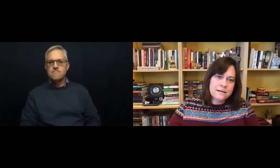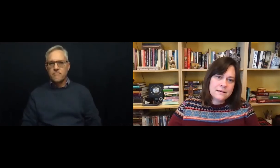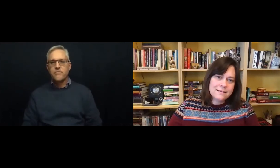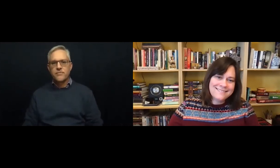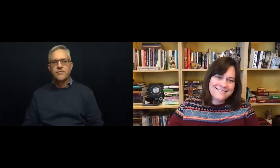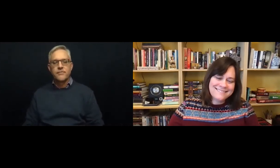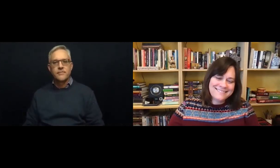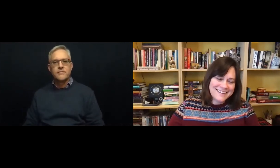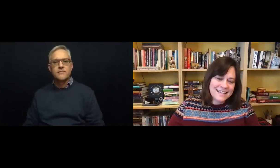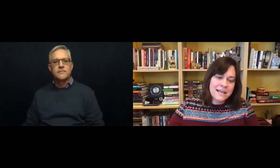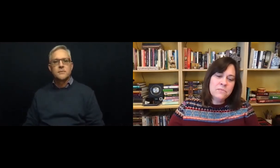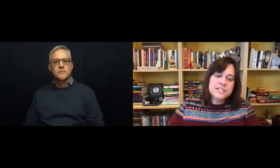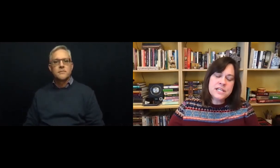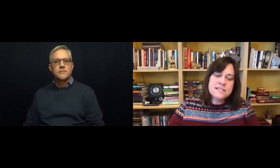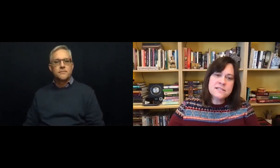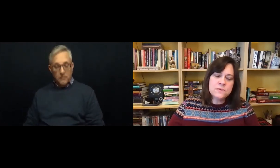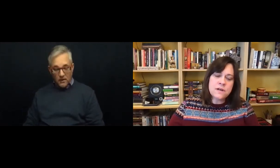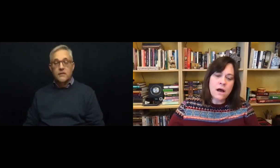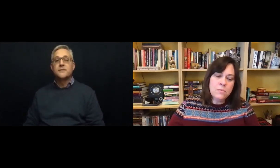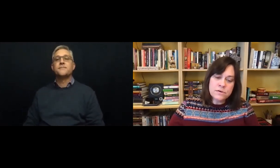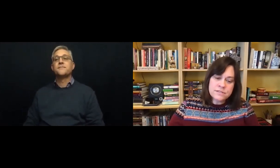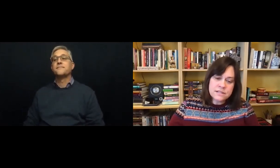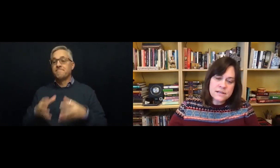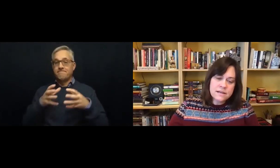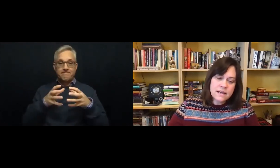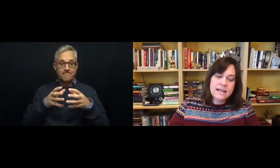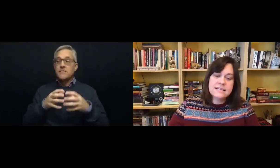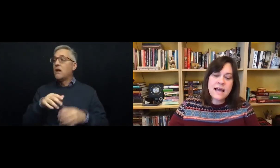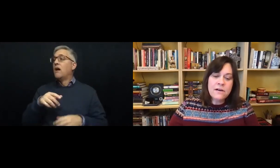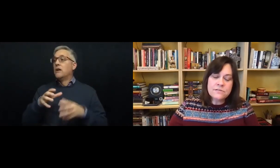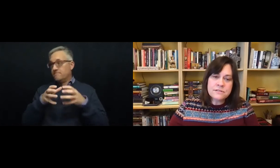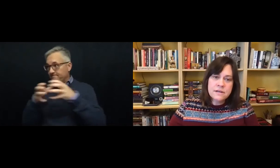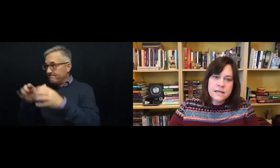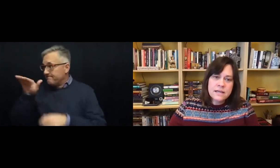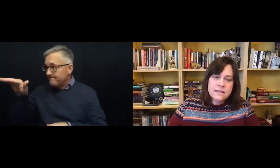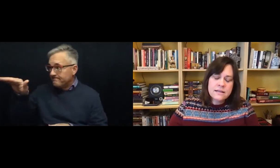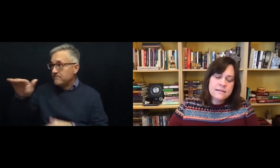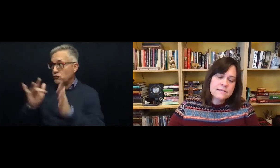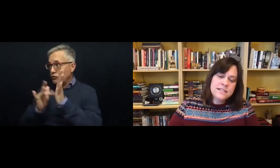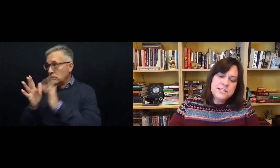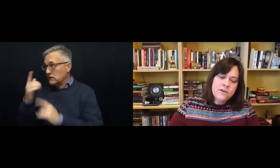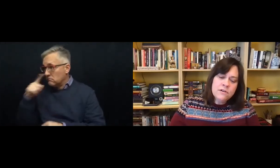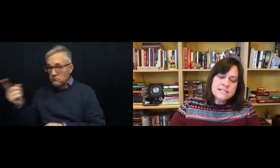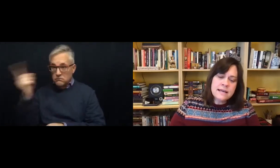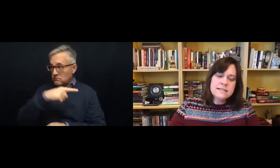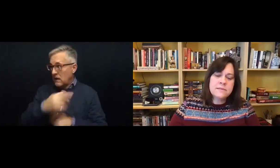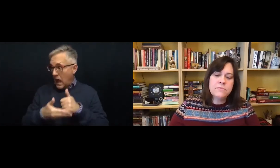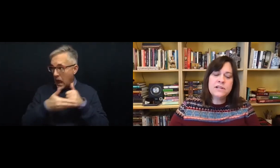Then when Jesus was almost at his house, the general sent some of his